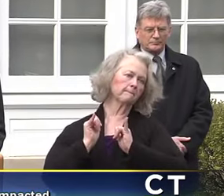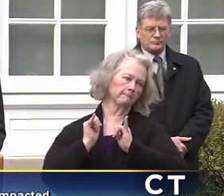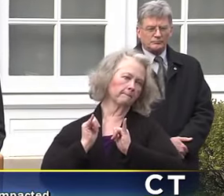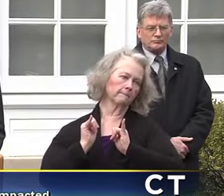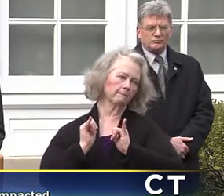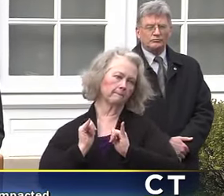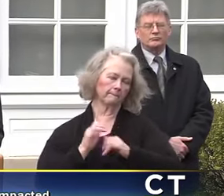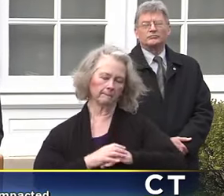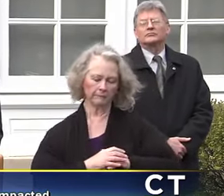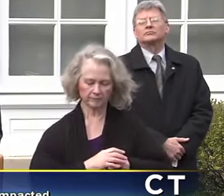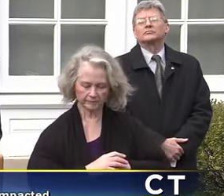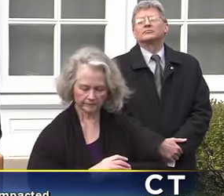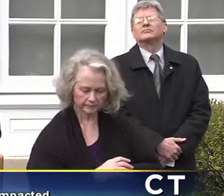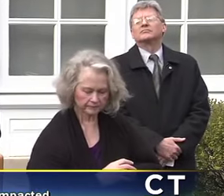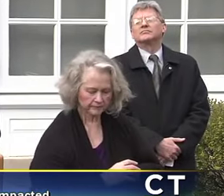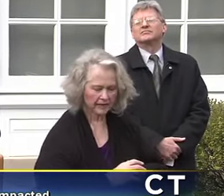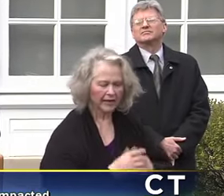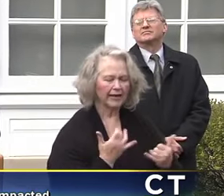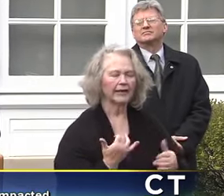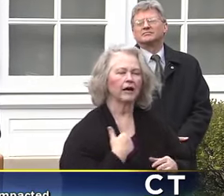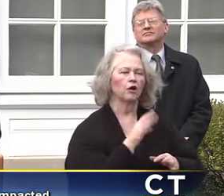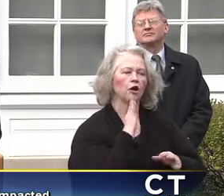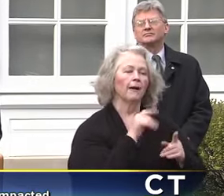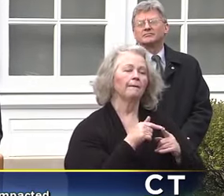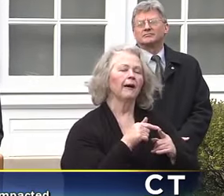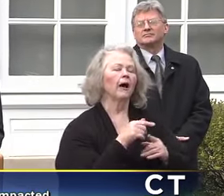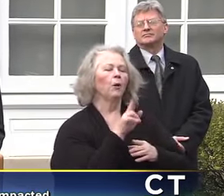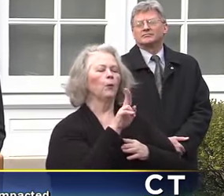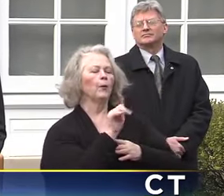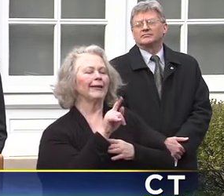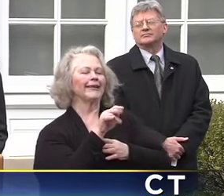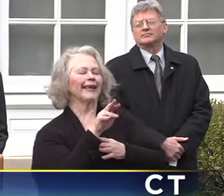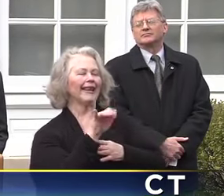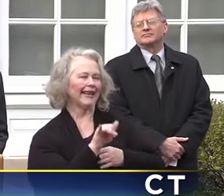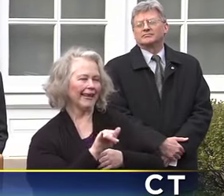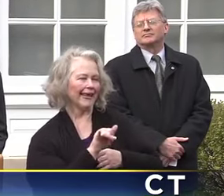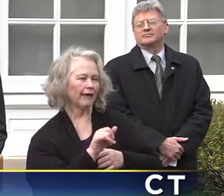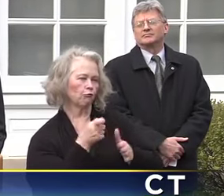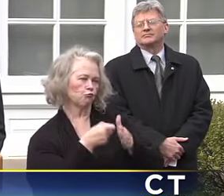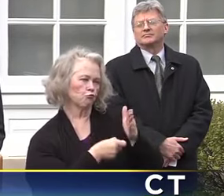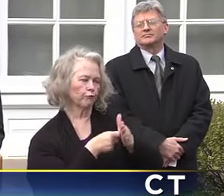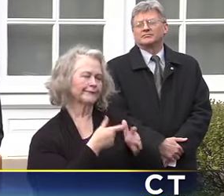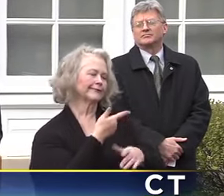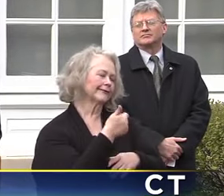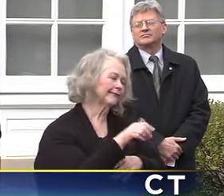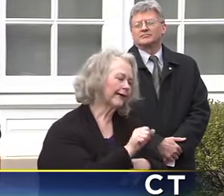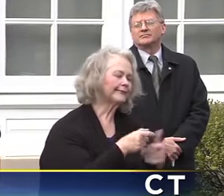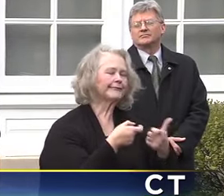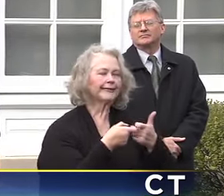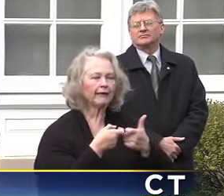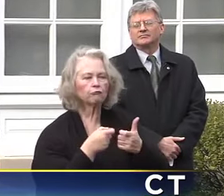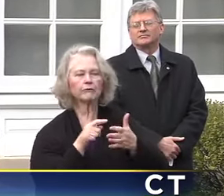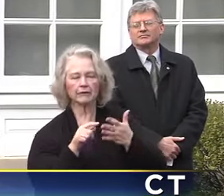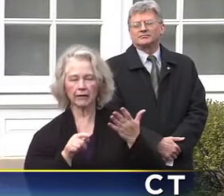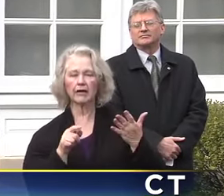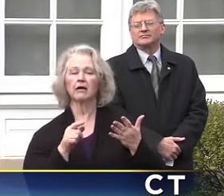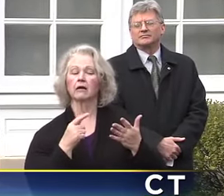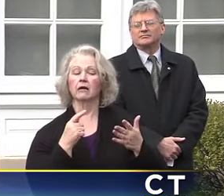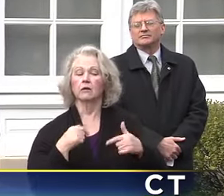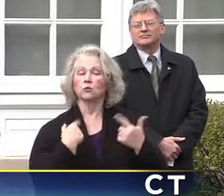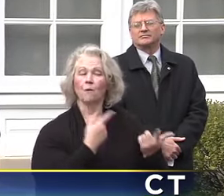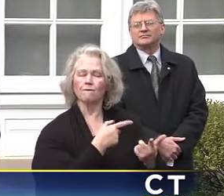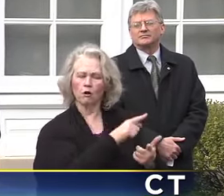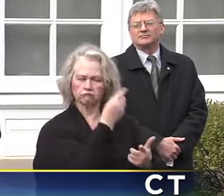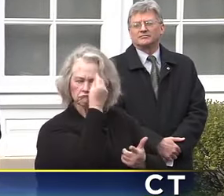Lastly, I want to talk a bit about utility costs. Two things there. You know, there has been a moratorium with the help of Attorney General Tong for any